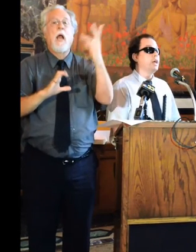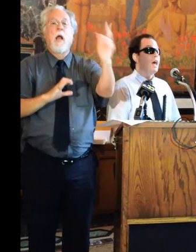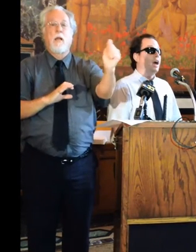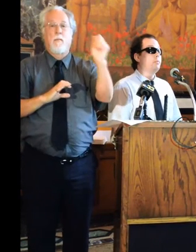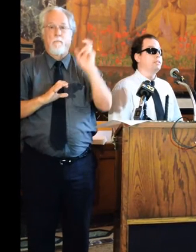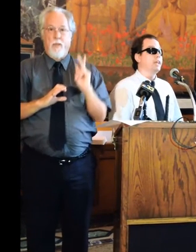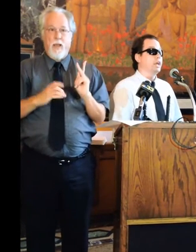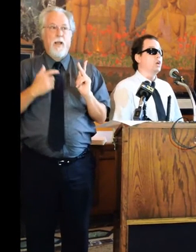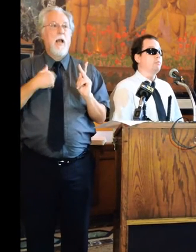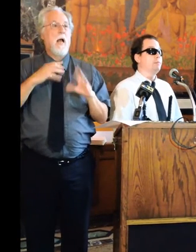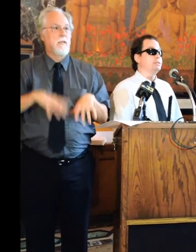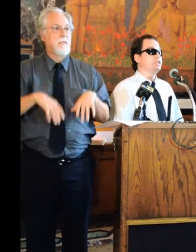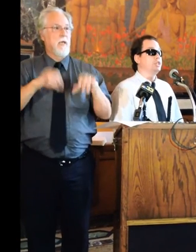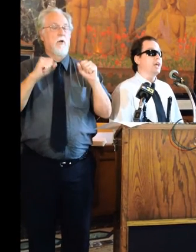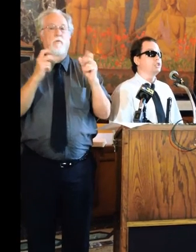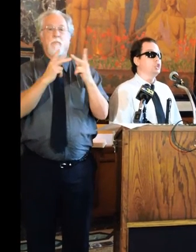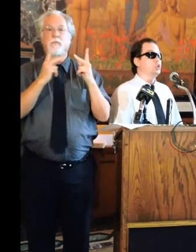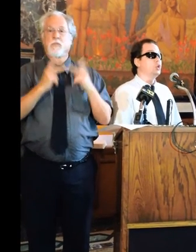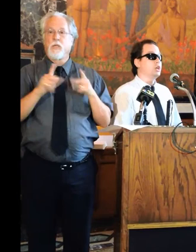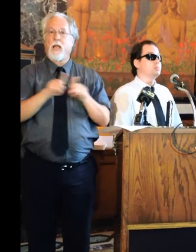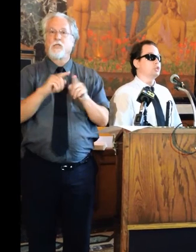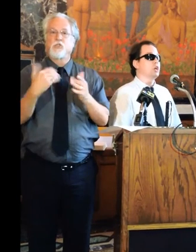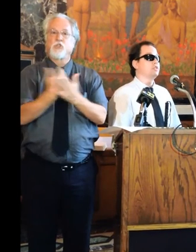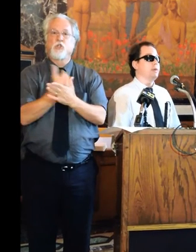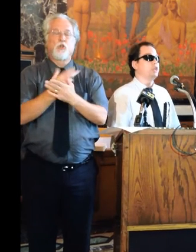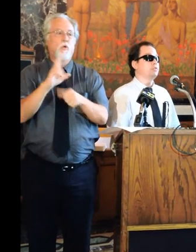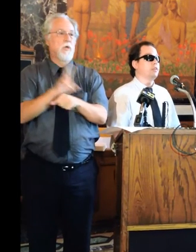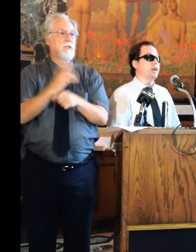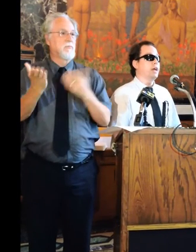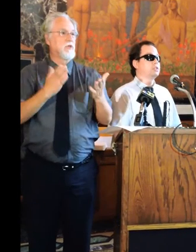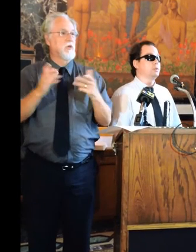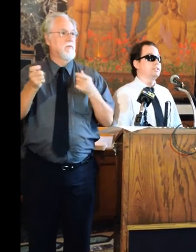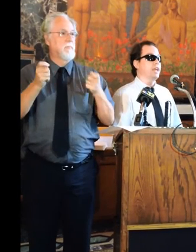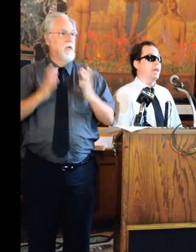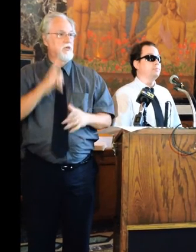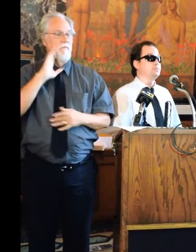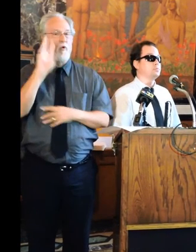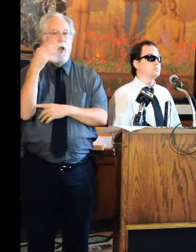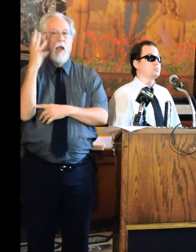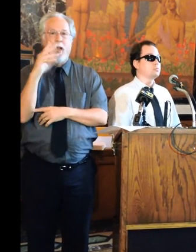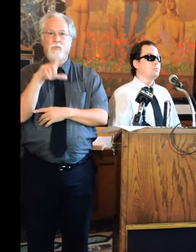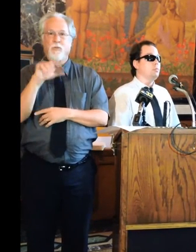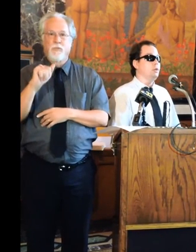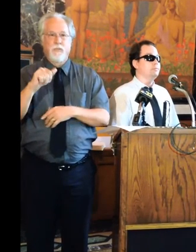return, I'll be taking over my position as the new customer service manager for Lighthouse Louisiana.